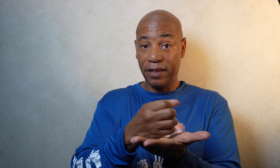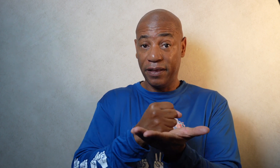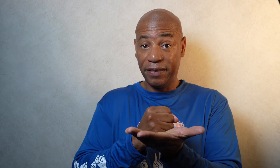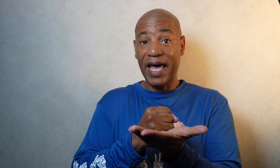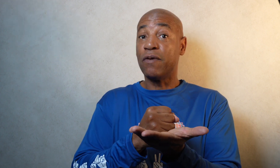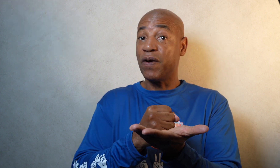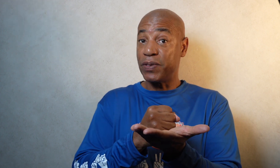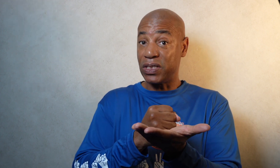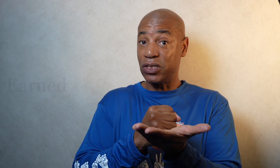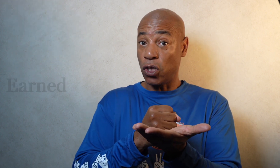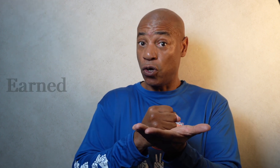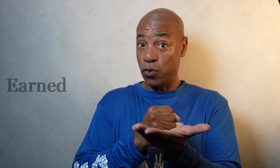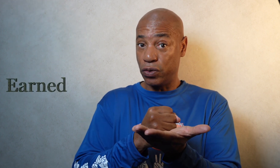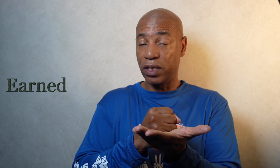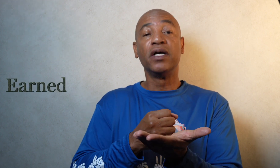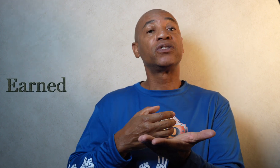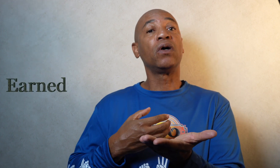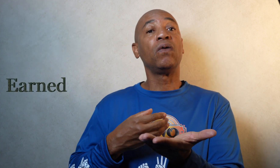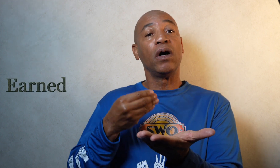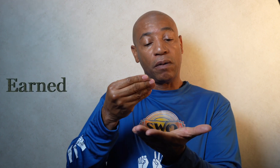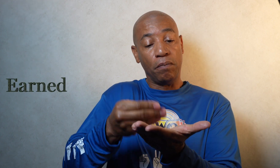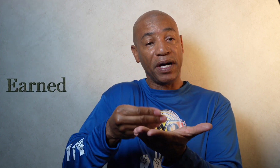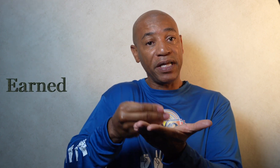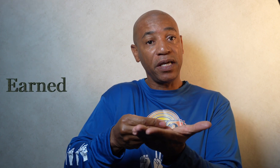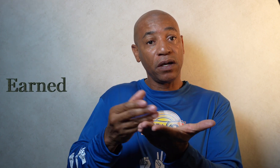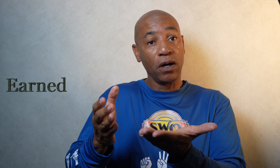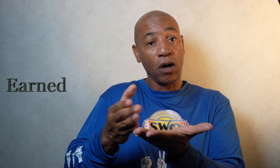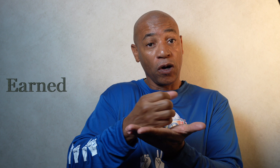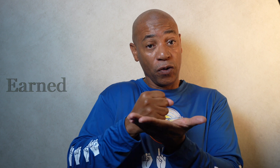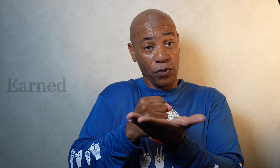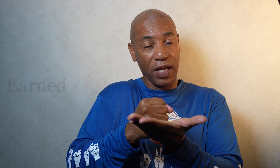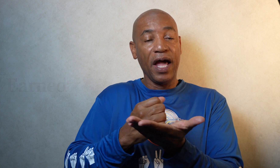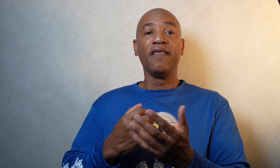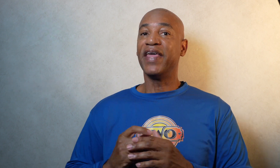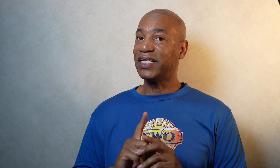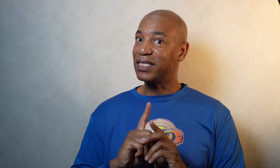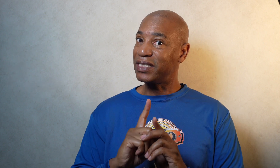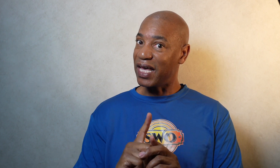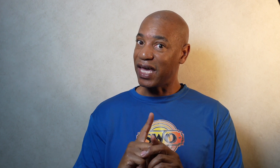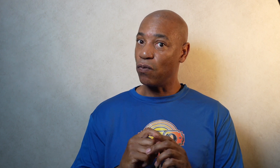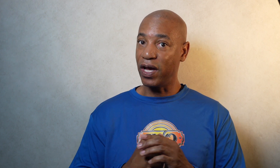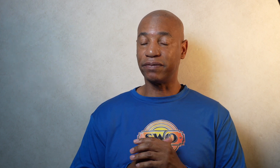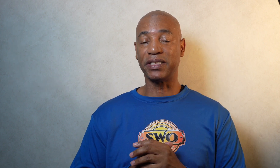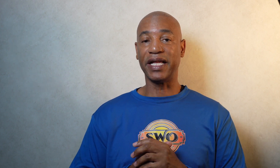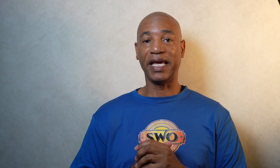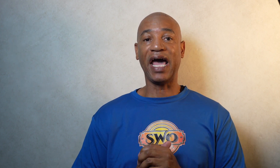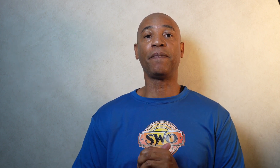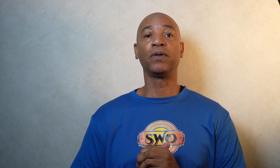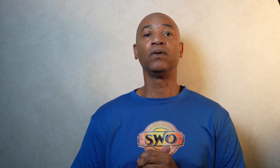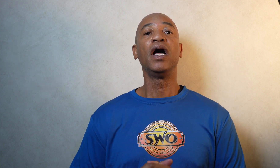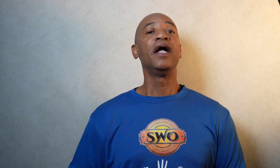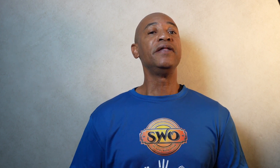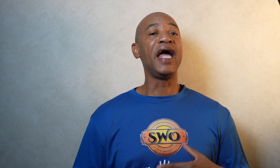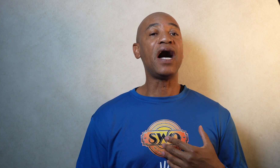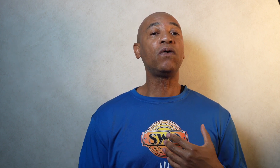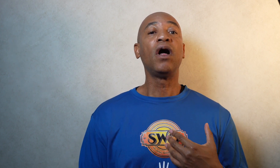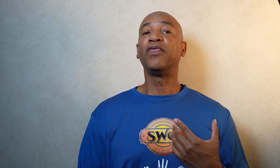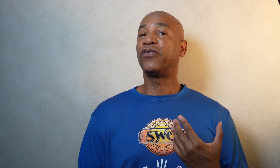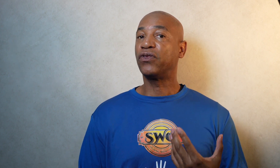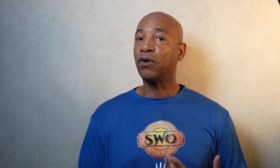That represents earned. So money earned. That's the second way of signing capital. Now the third